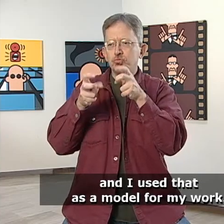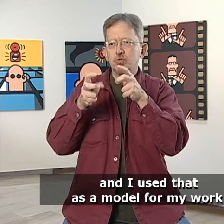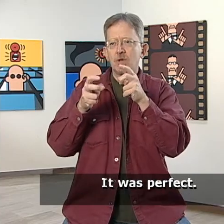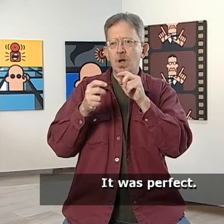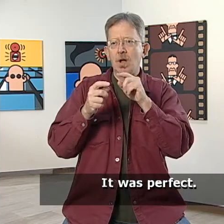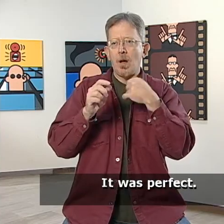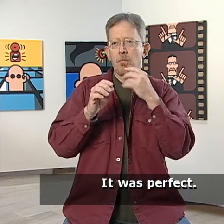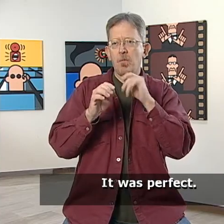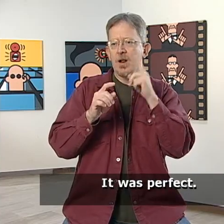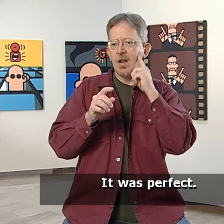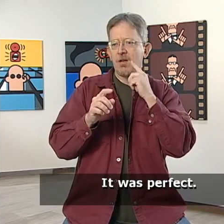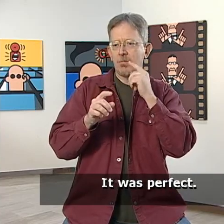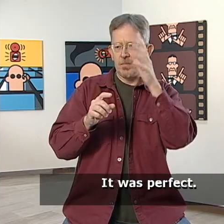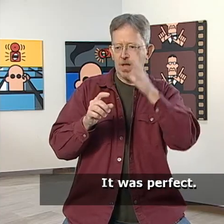work. It was perfect.